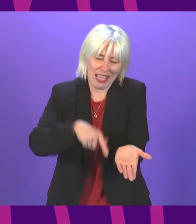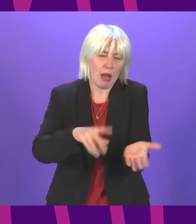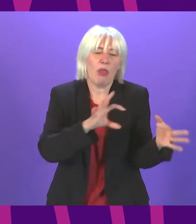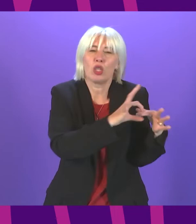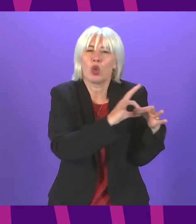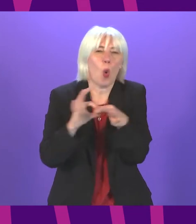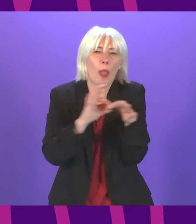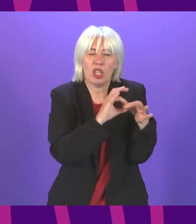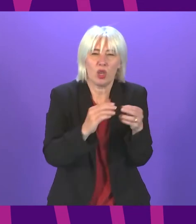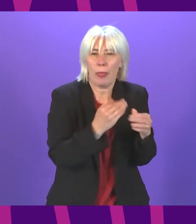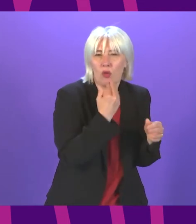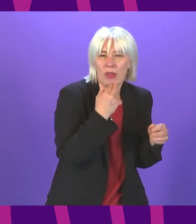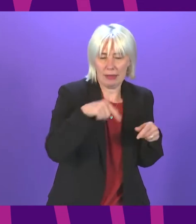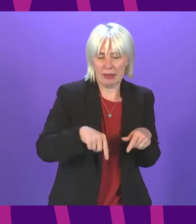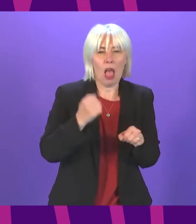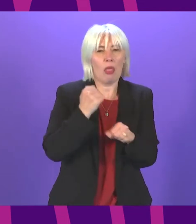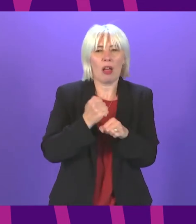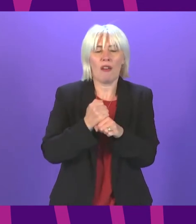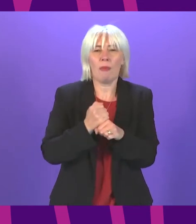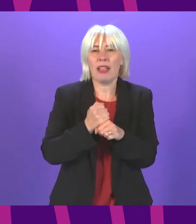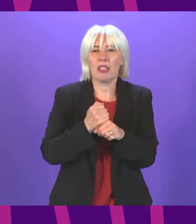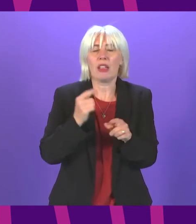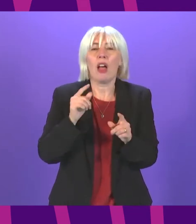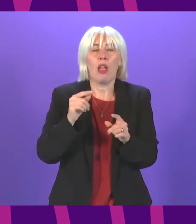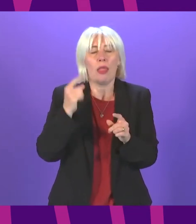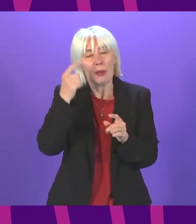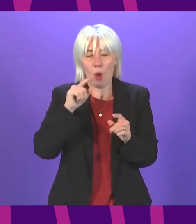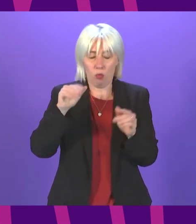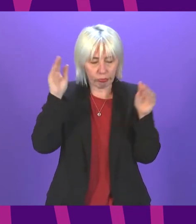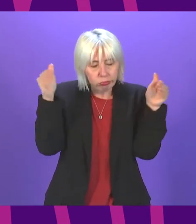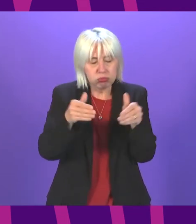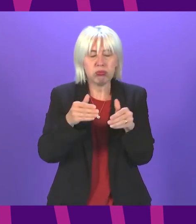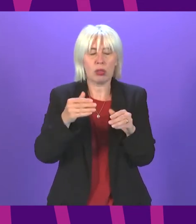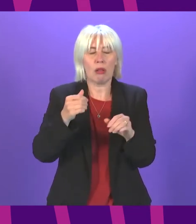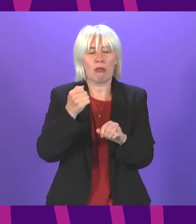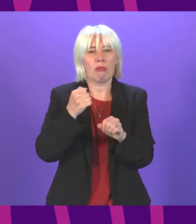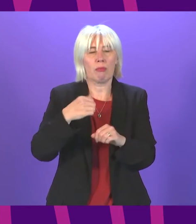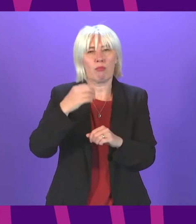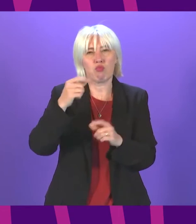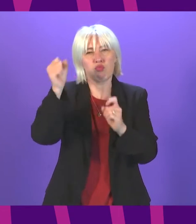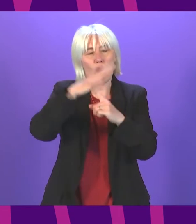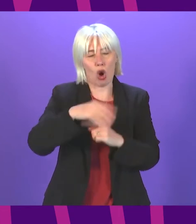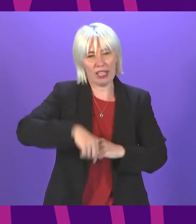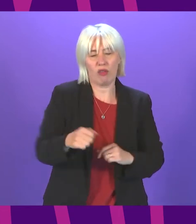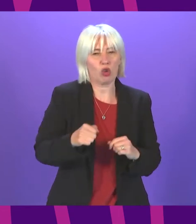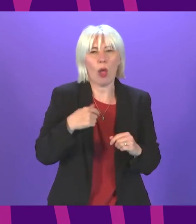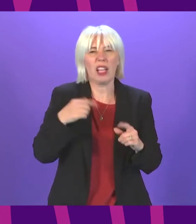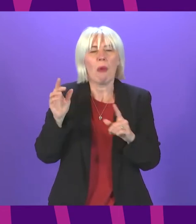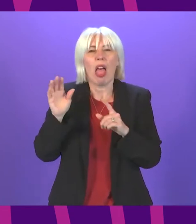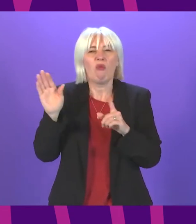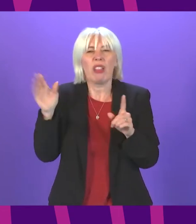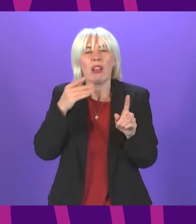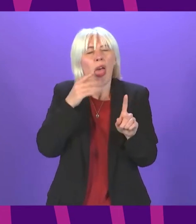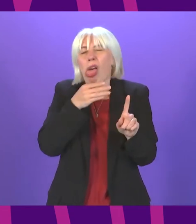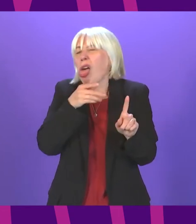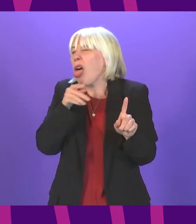that it's a government that is being drawn away from the priorities of working for Scotland drawn away from the priorities that really matter to